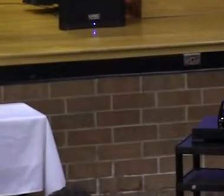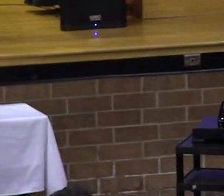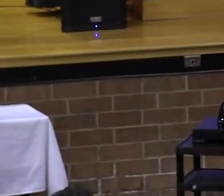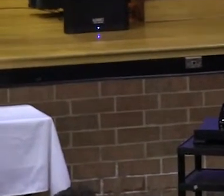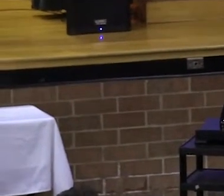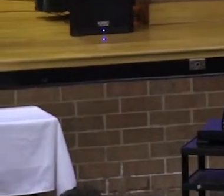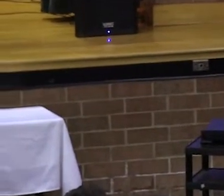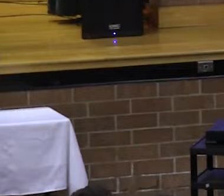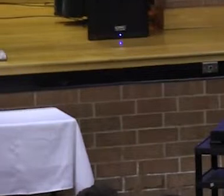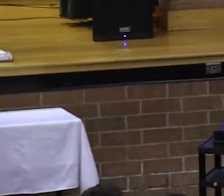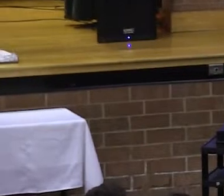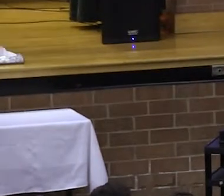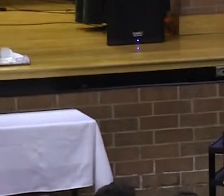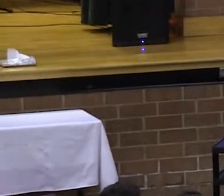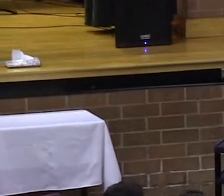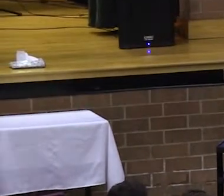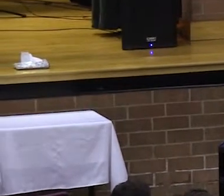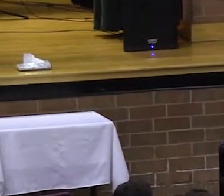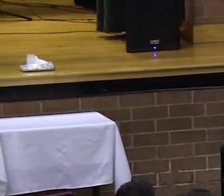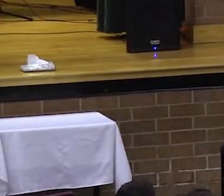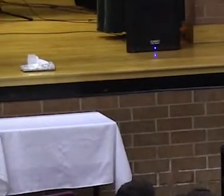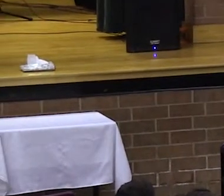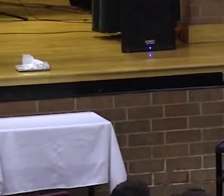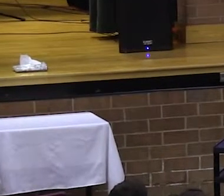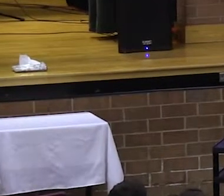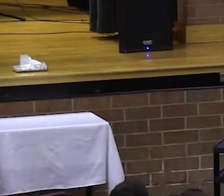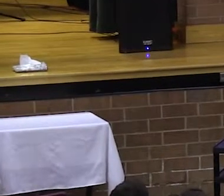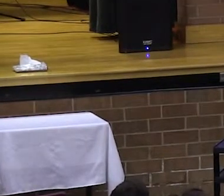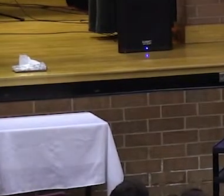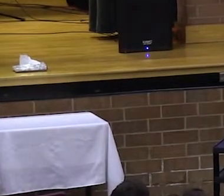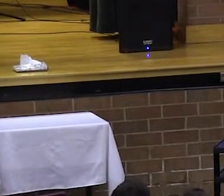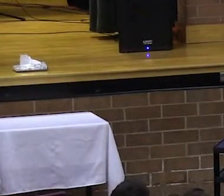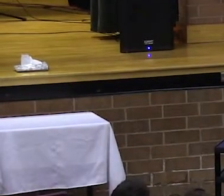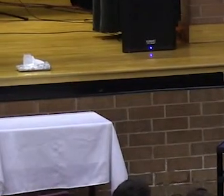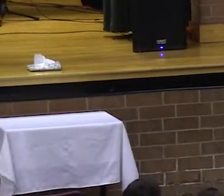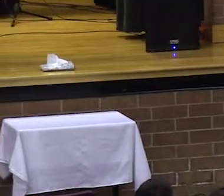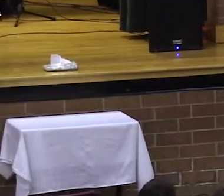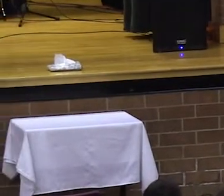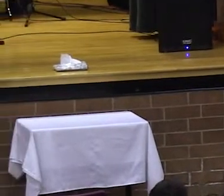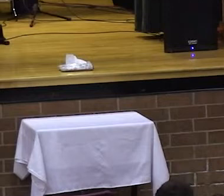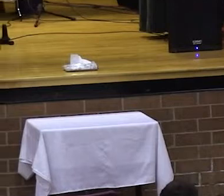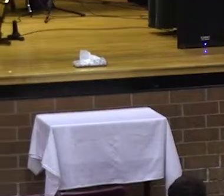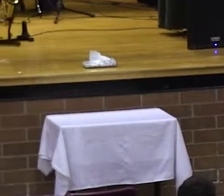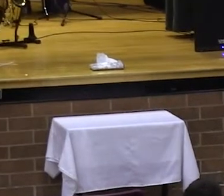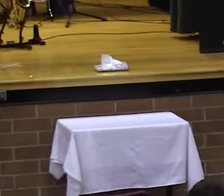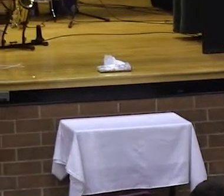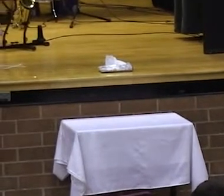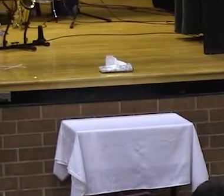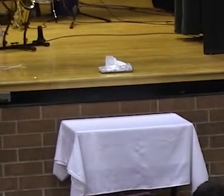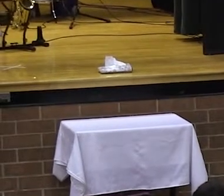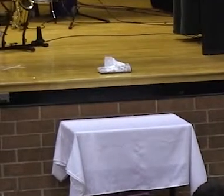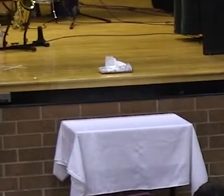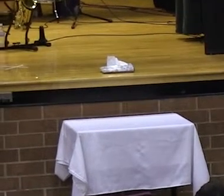of what God is to me. And as I saw that, I saw the correlation. The tithes is God. He says, you've robbed